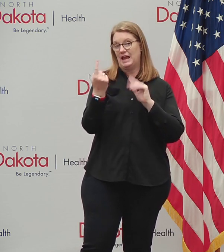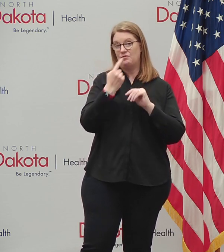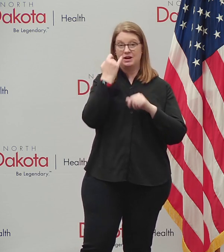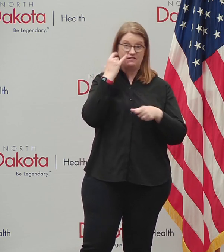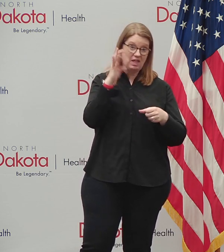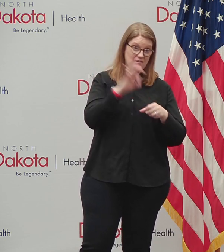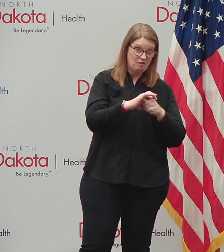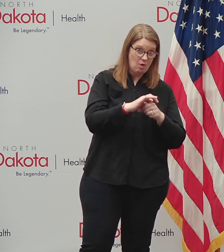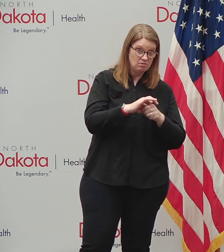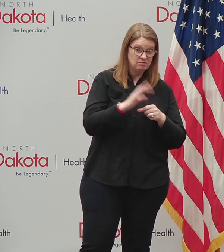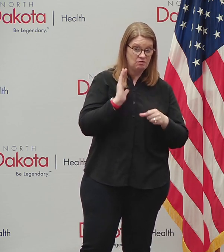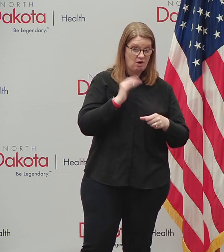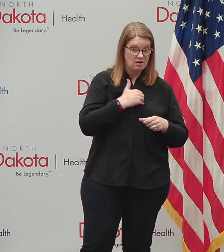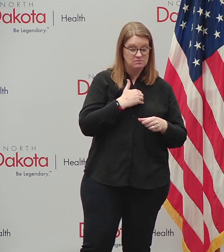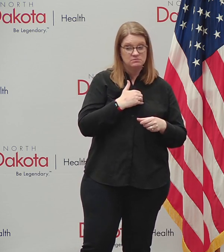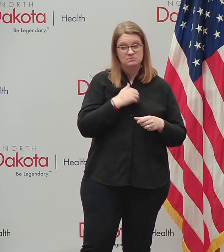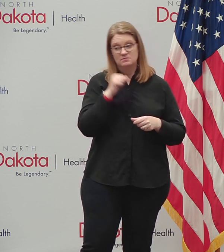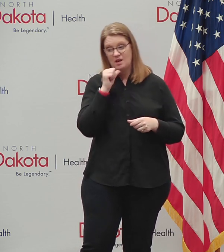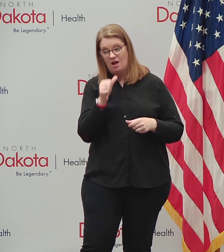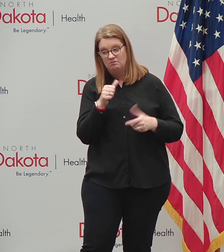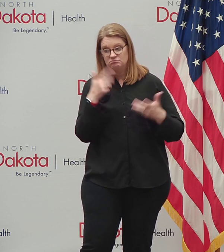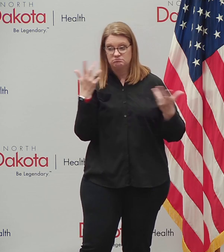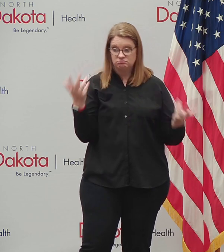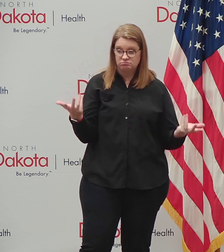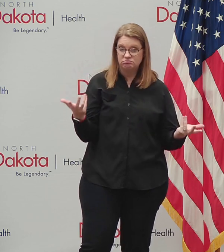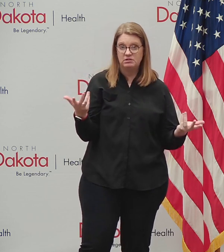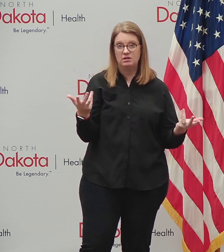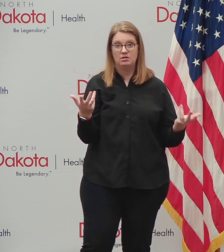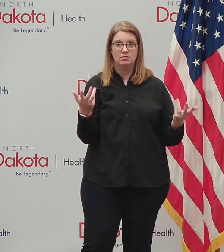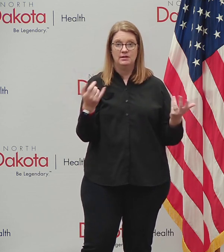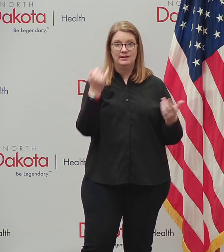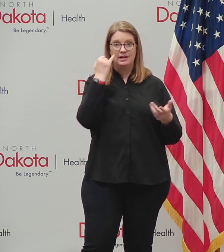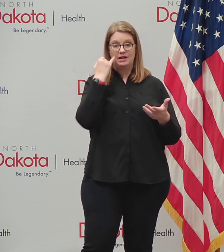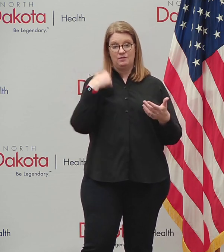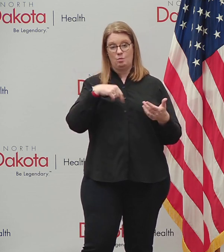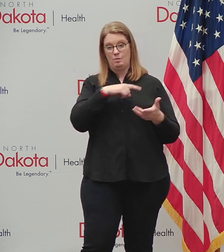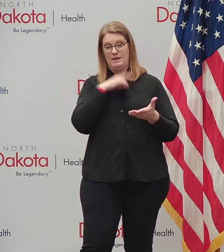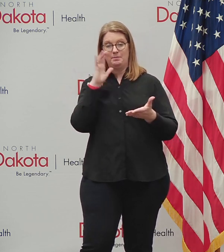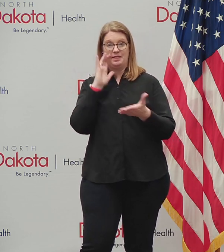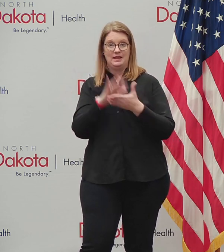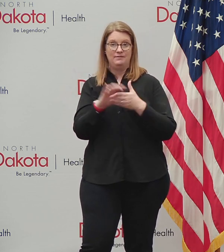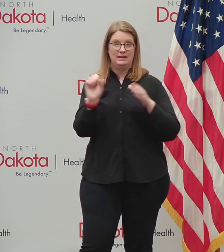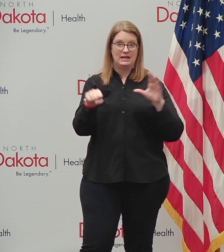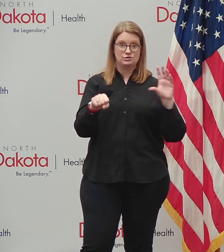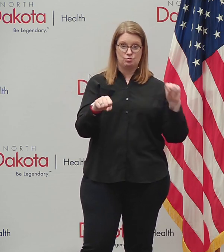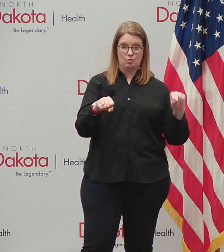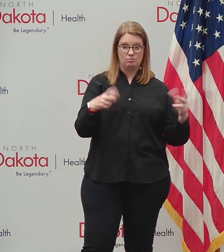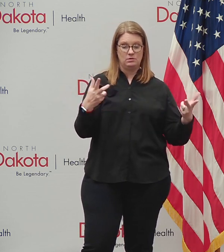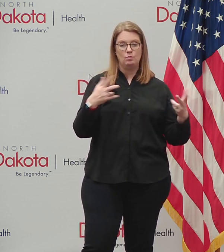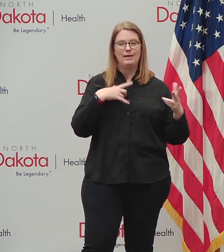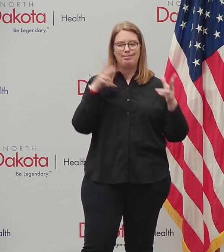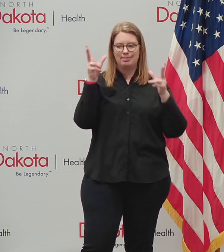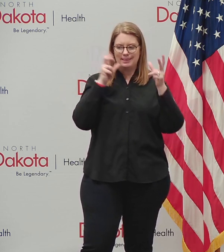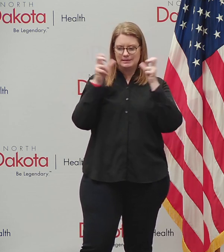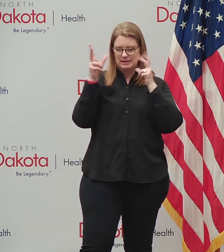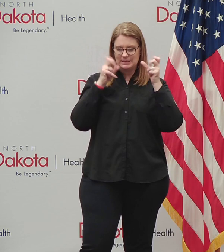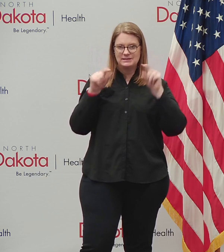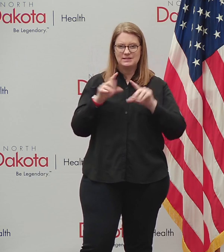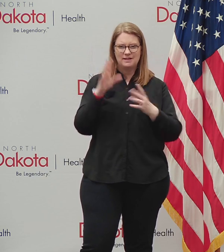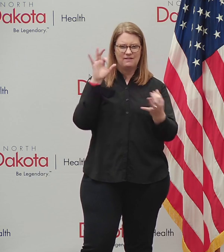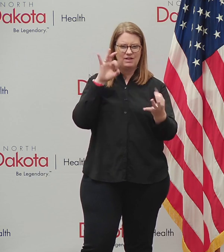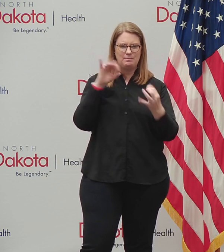for us or didn't vote for us, whether they believe what we believe on topic A or topic B. We represent all of them and we listened to all of them and